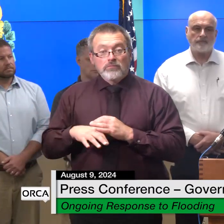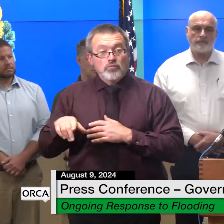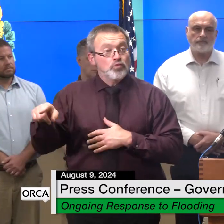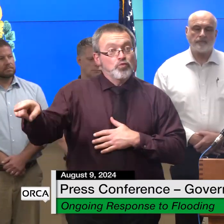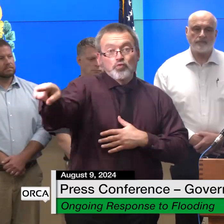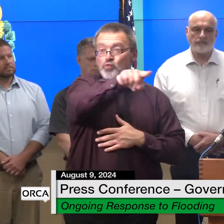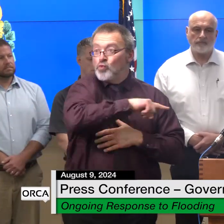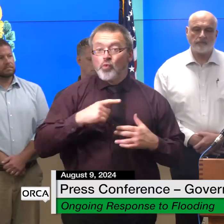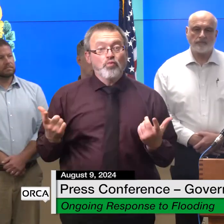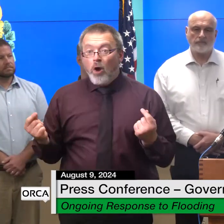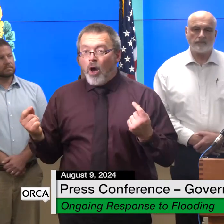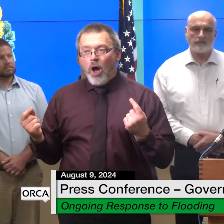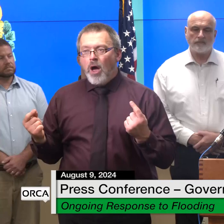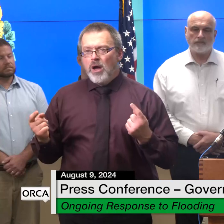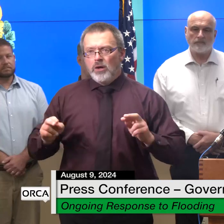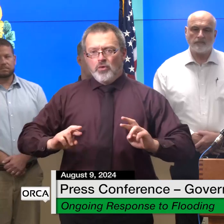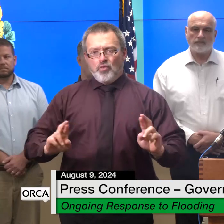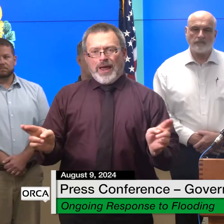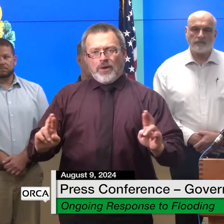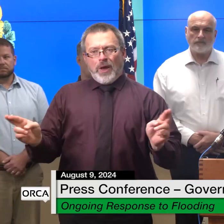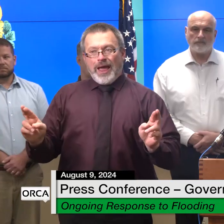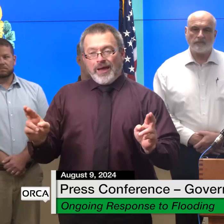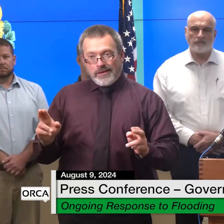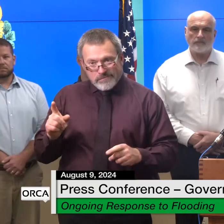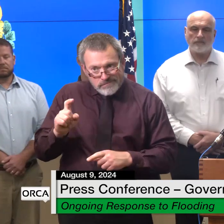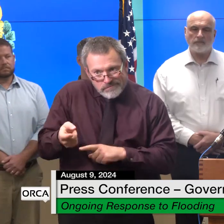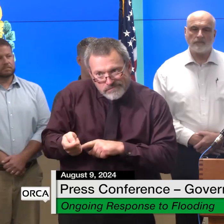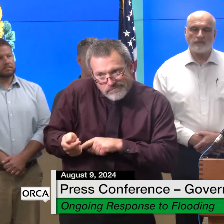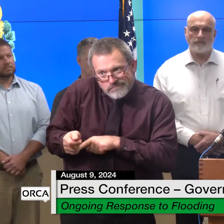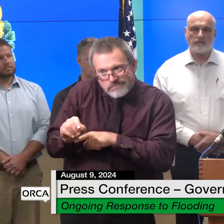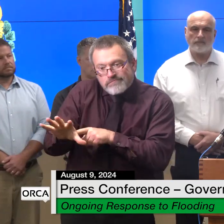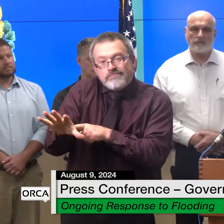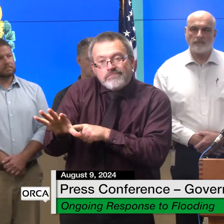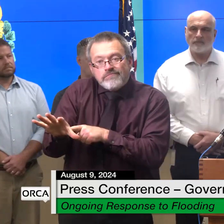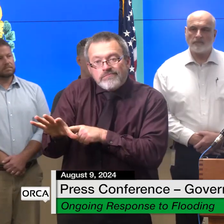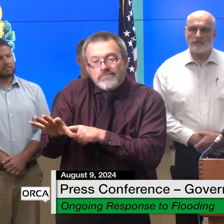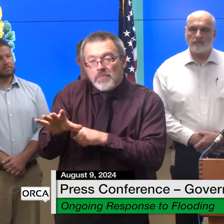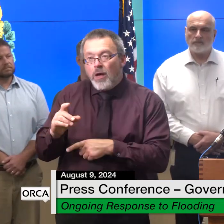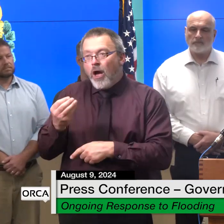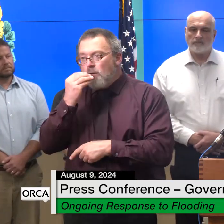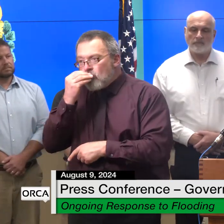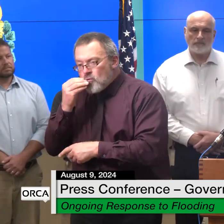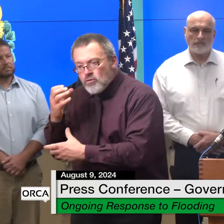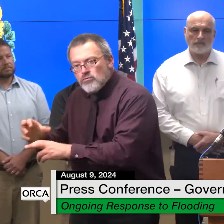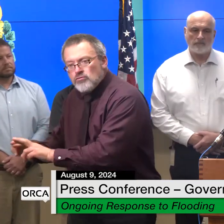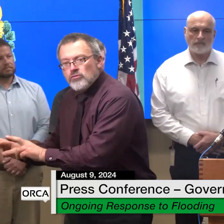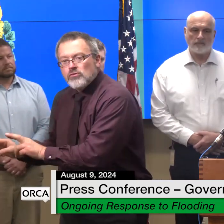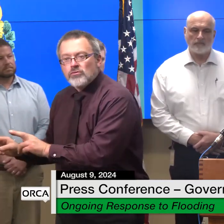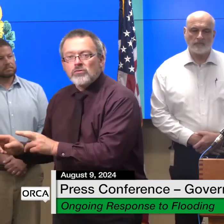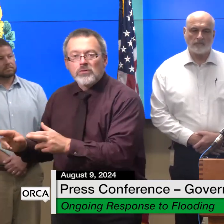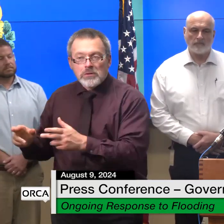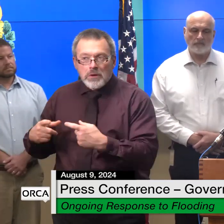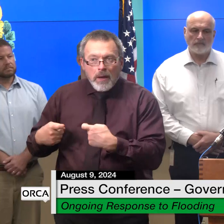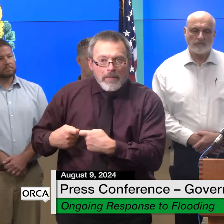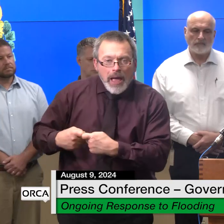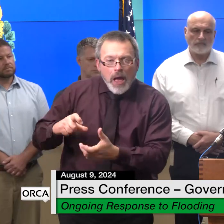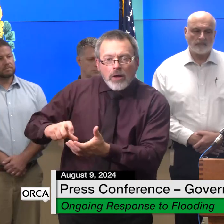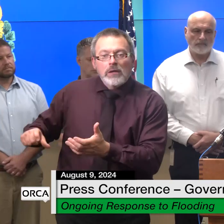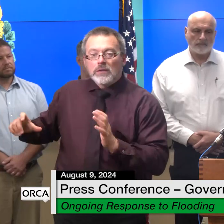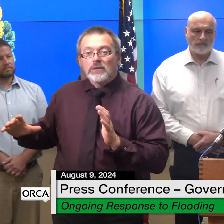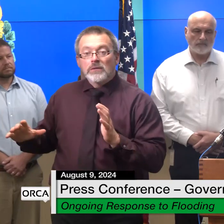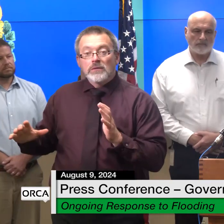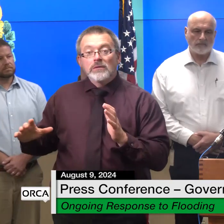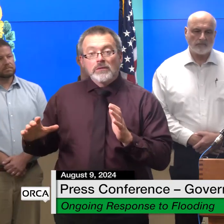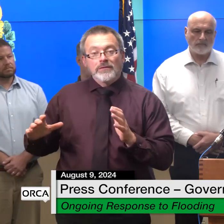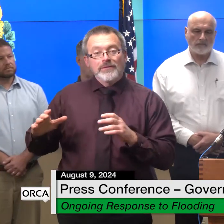charge your flashlights and your cell phones please remember that the worst of the rain could come after dark remain